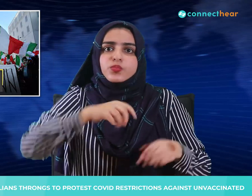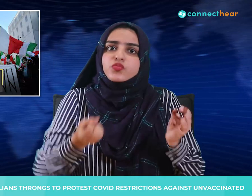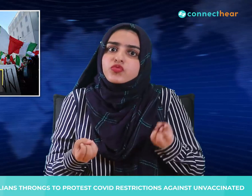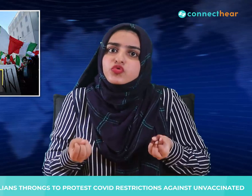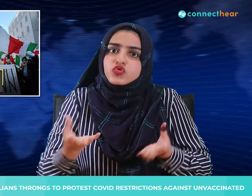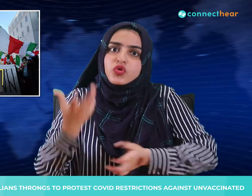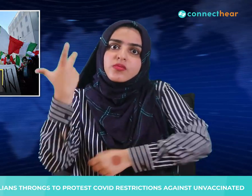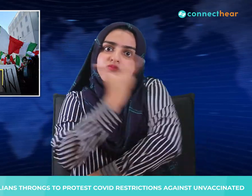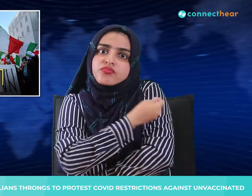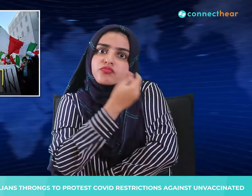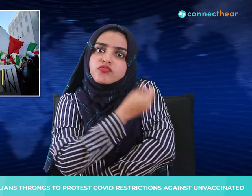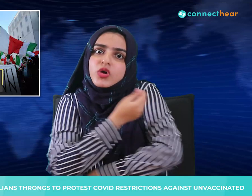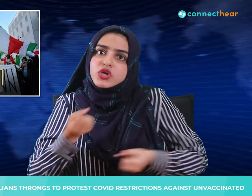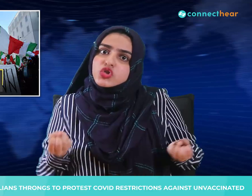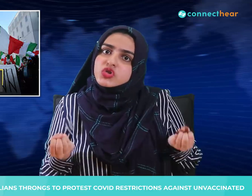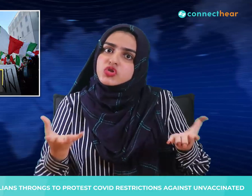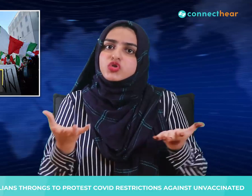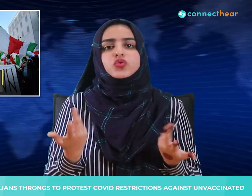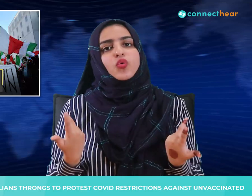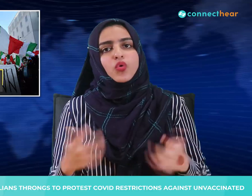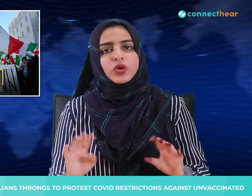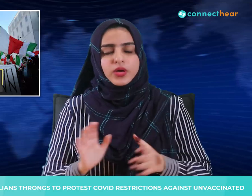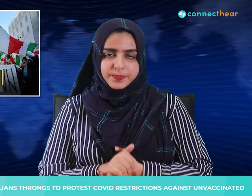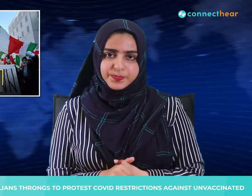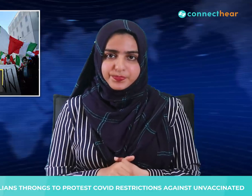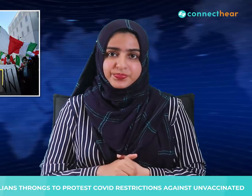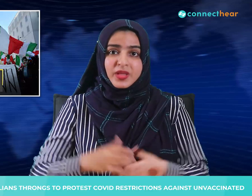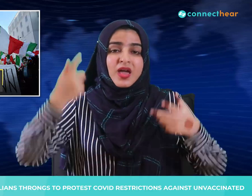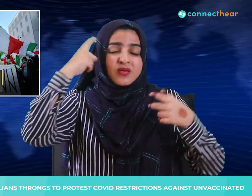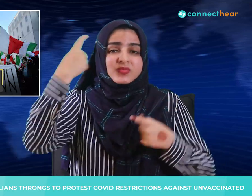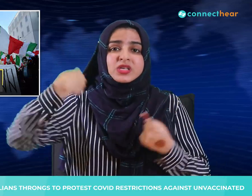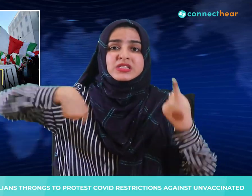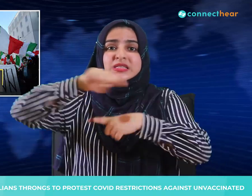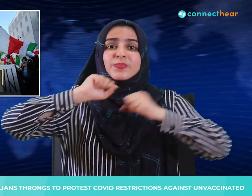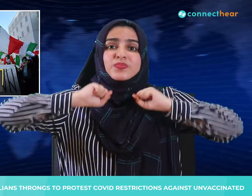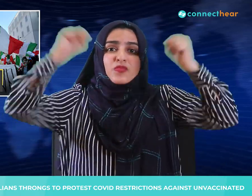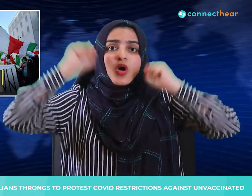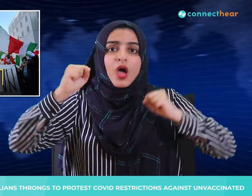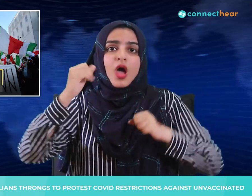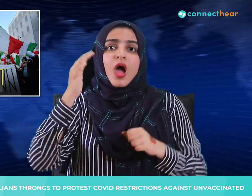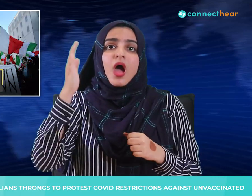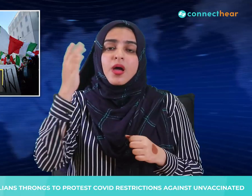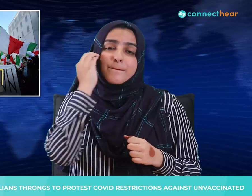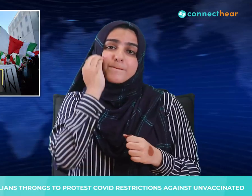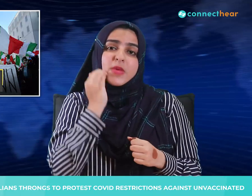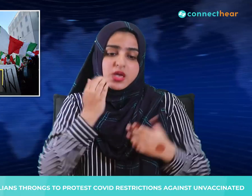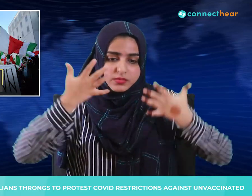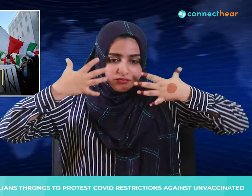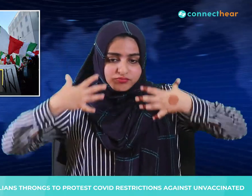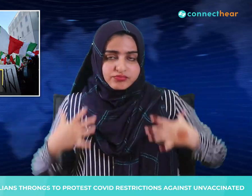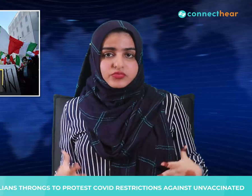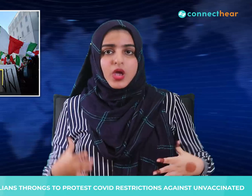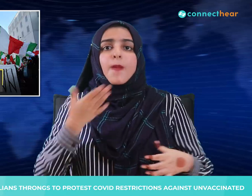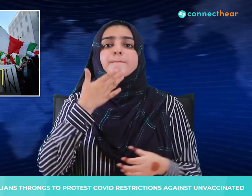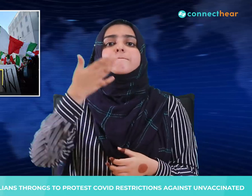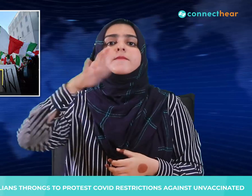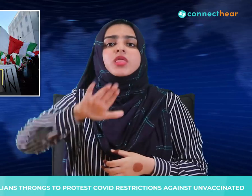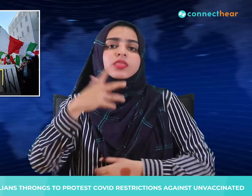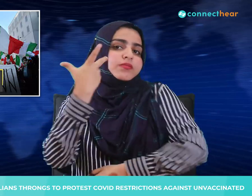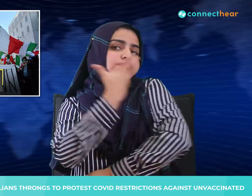wearing yellow star of David badges, declaring them unvaccinated. Demonstrations had been announced on